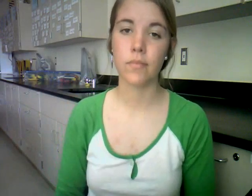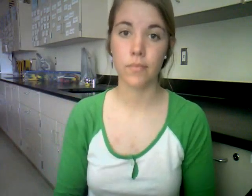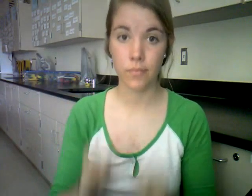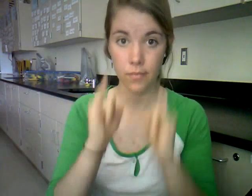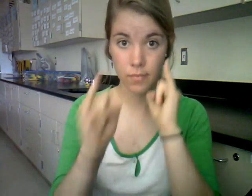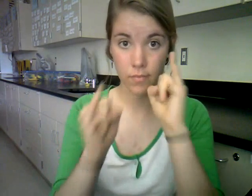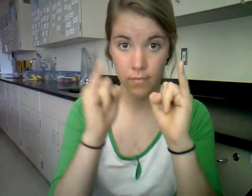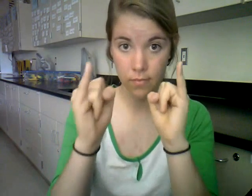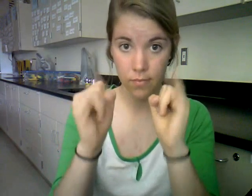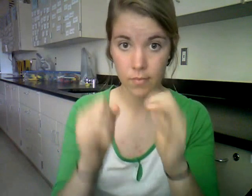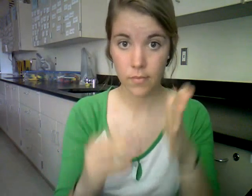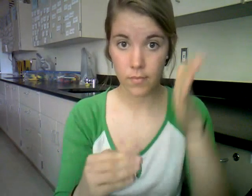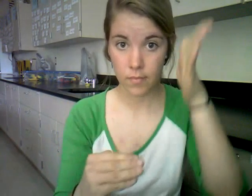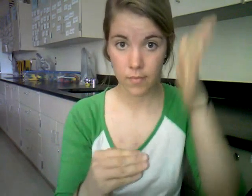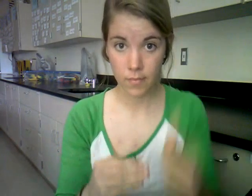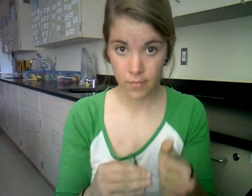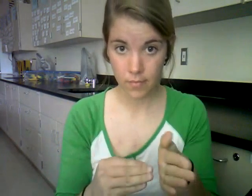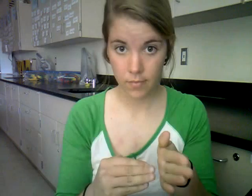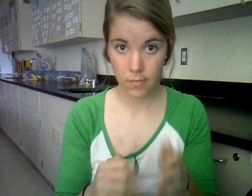This kid is not our guy, too. about that?